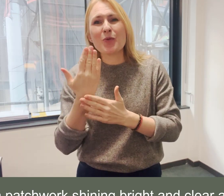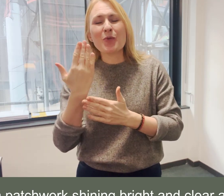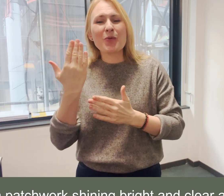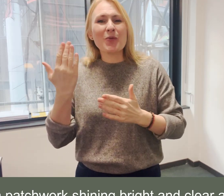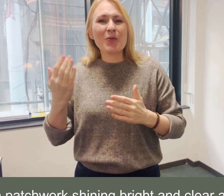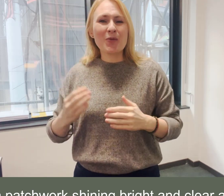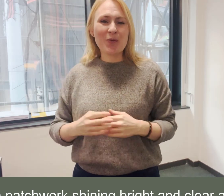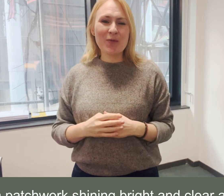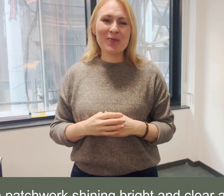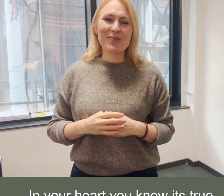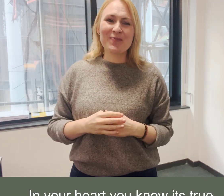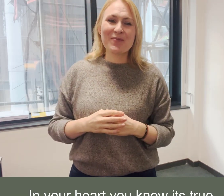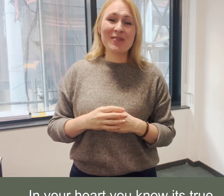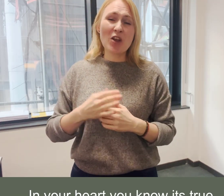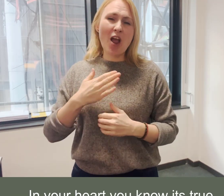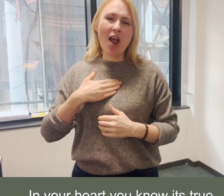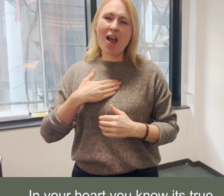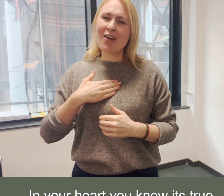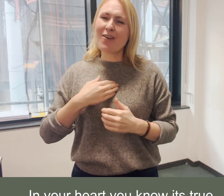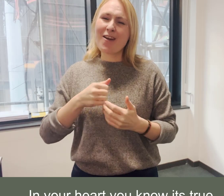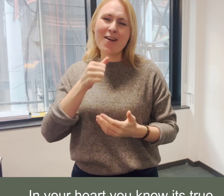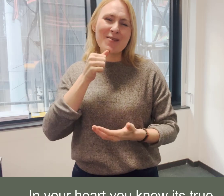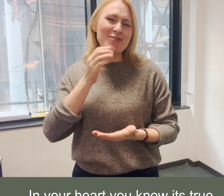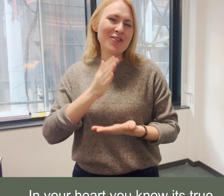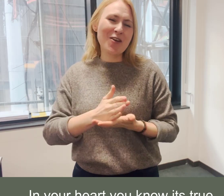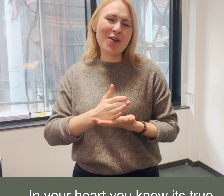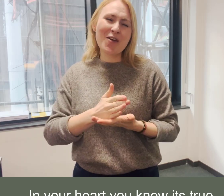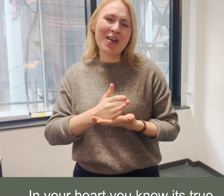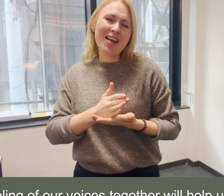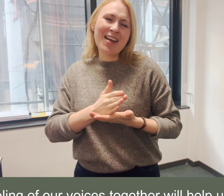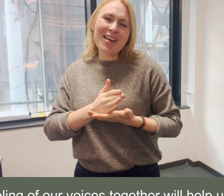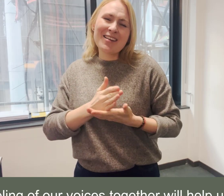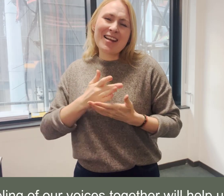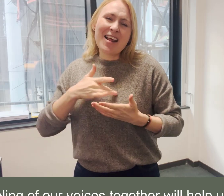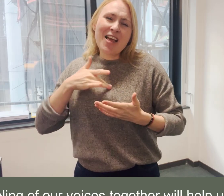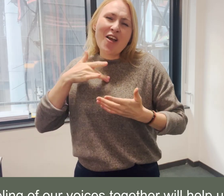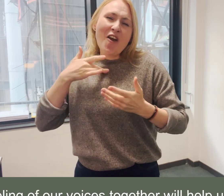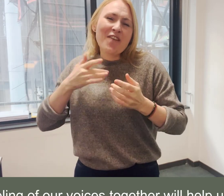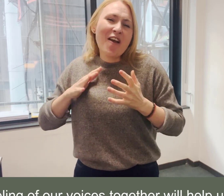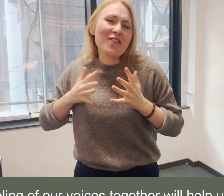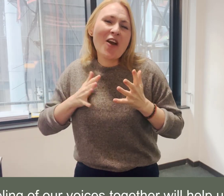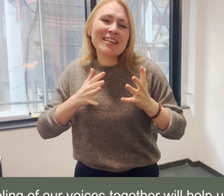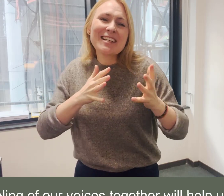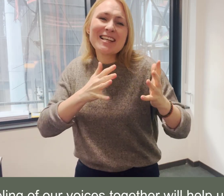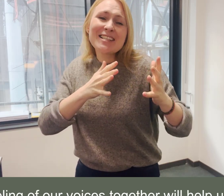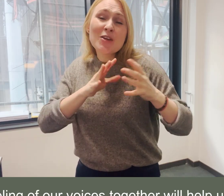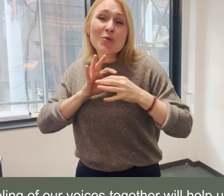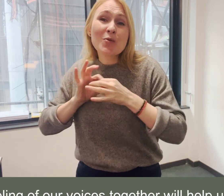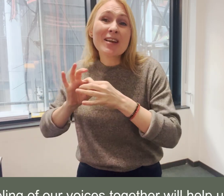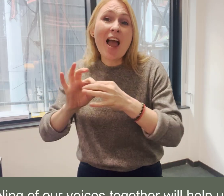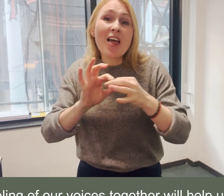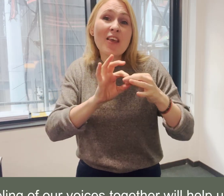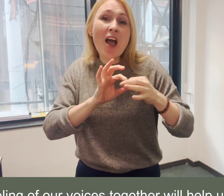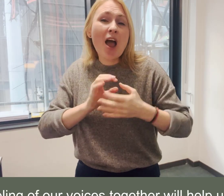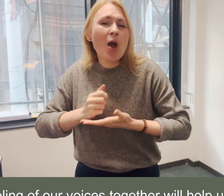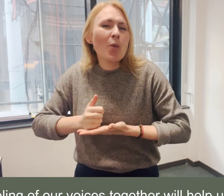In your heart you know it's true The feeling of our voices together will